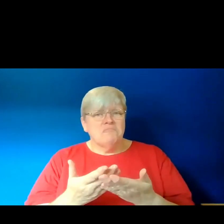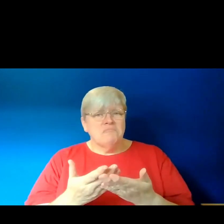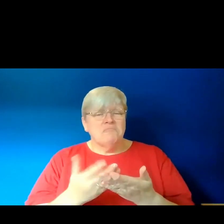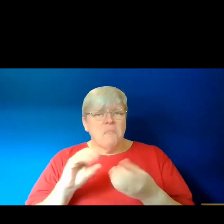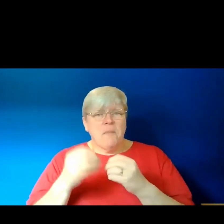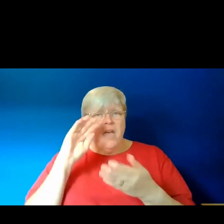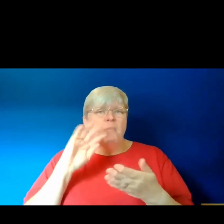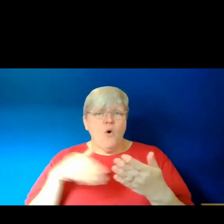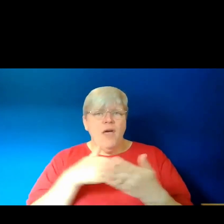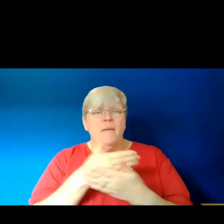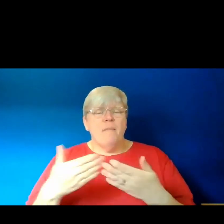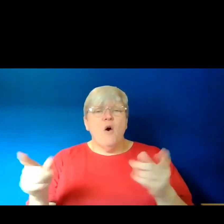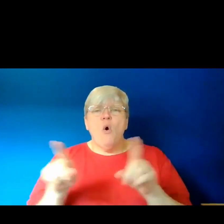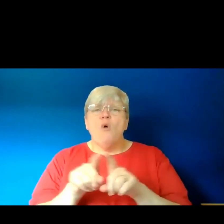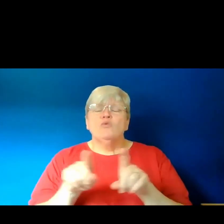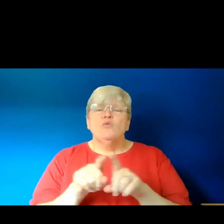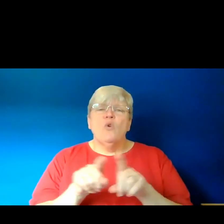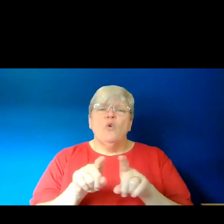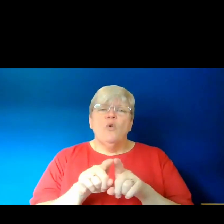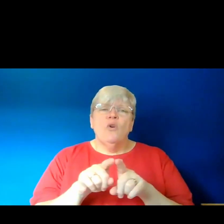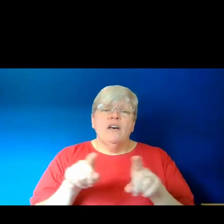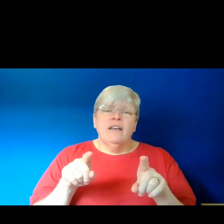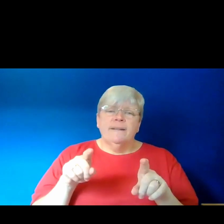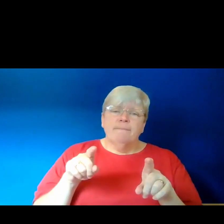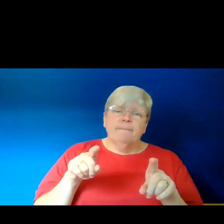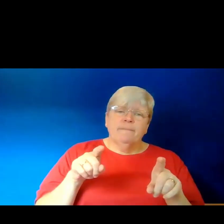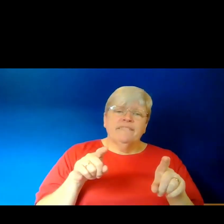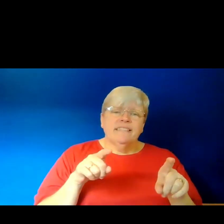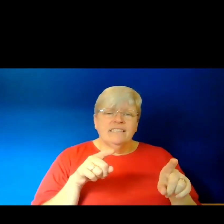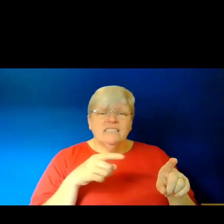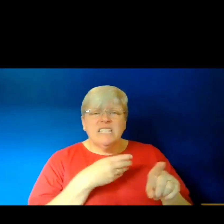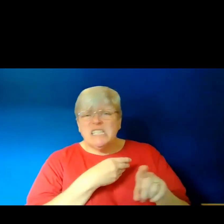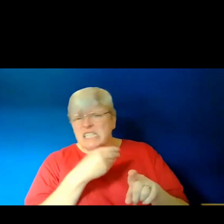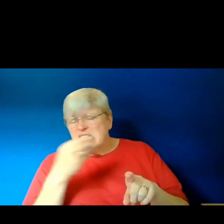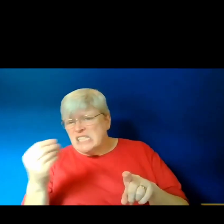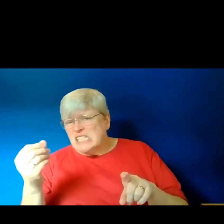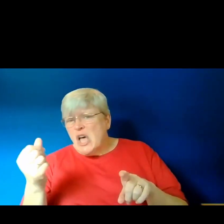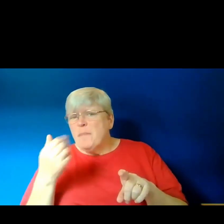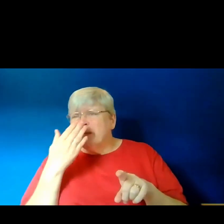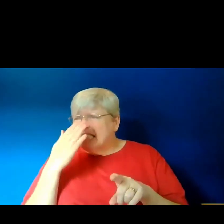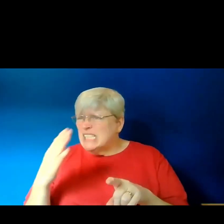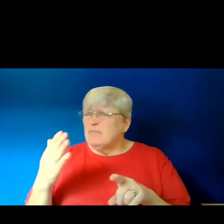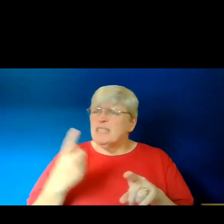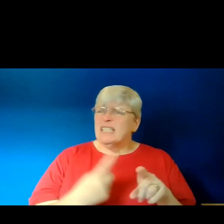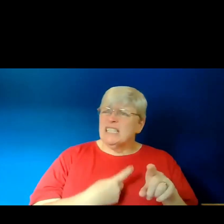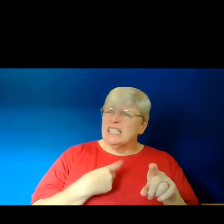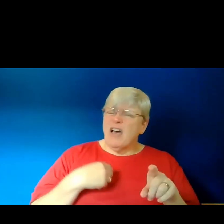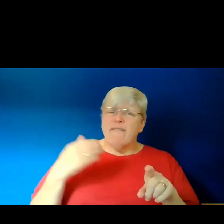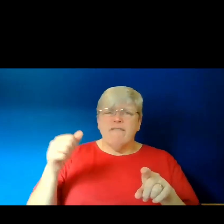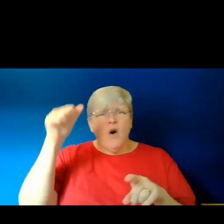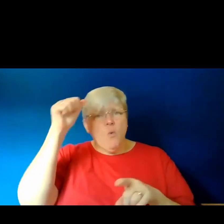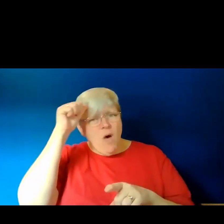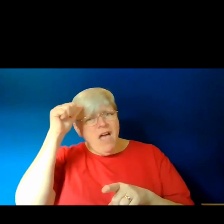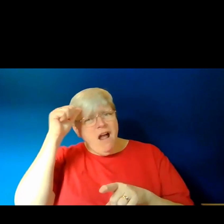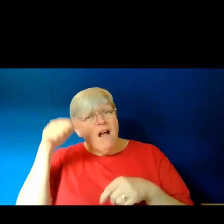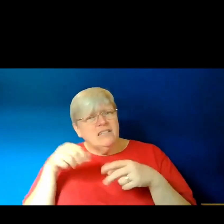Yeah. And also, yeah, like I say, when something seems very self-consciously stylised, I think that